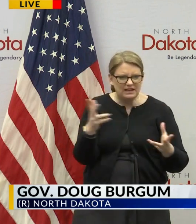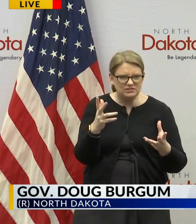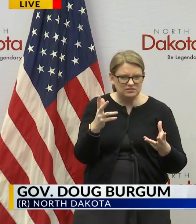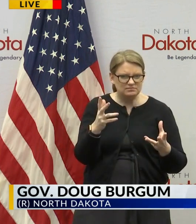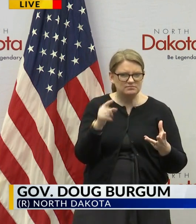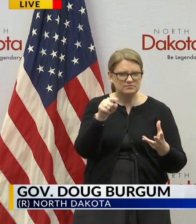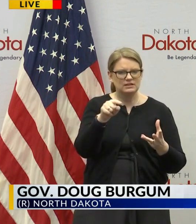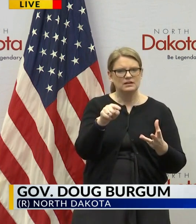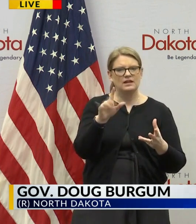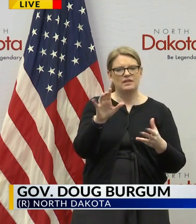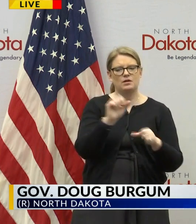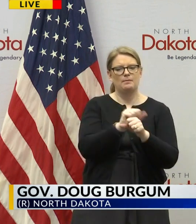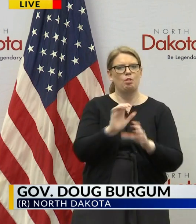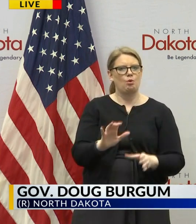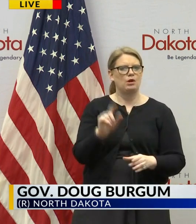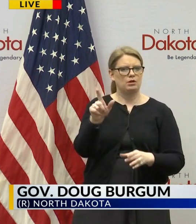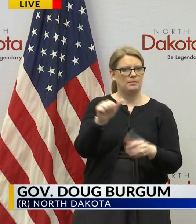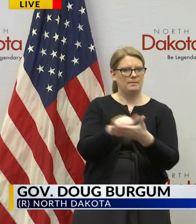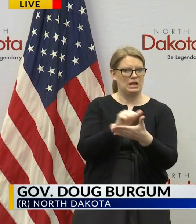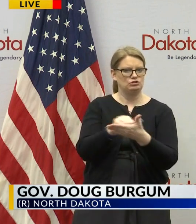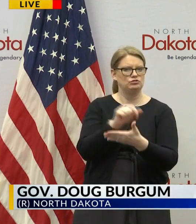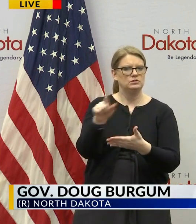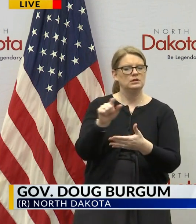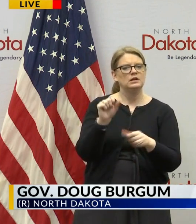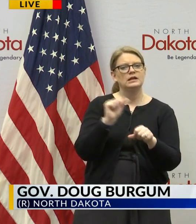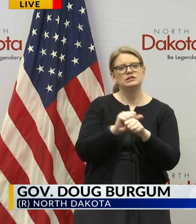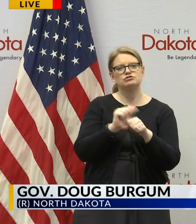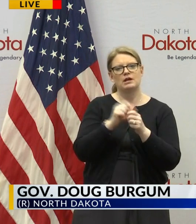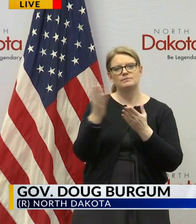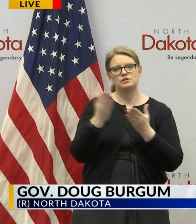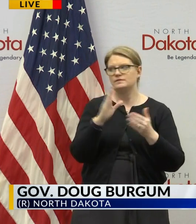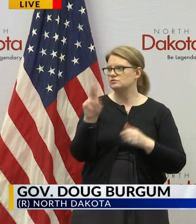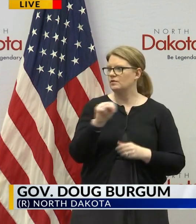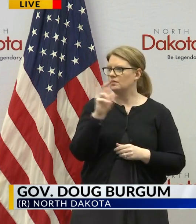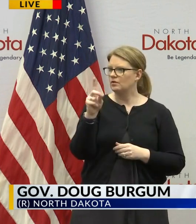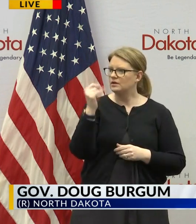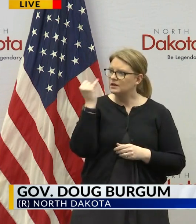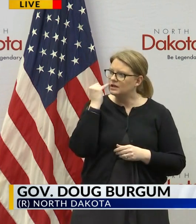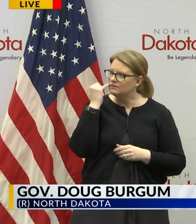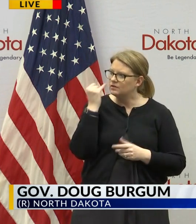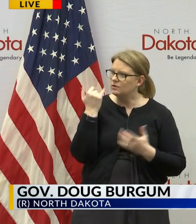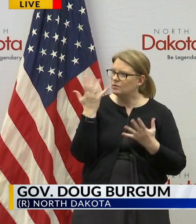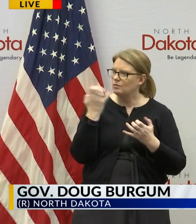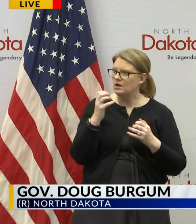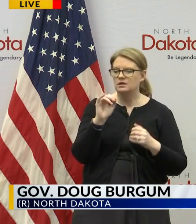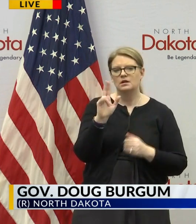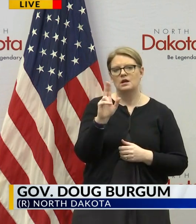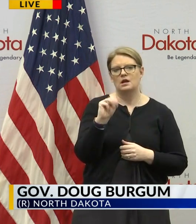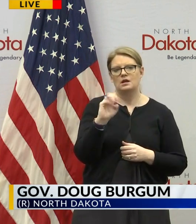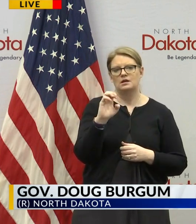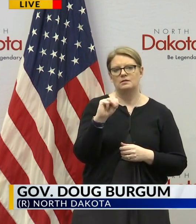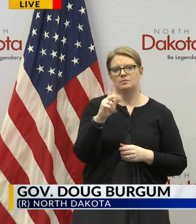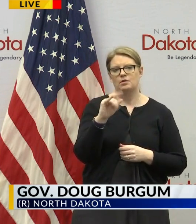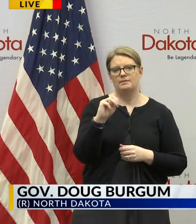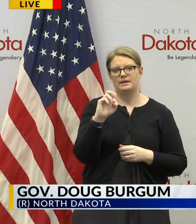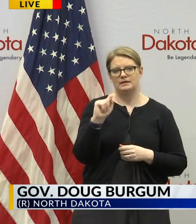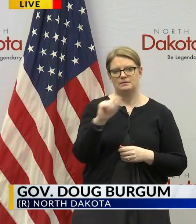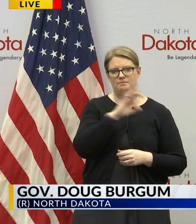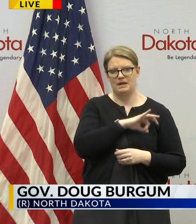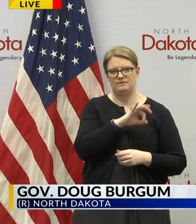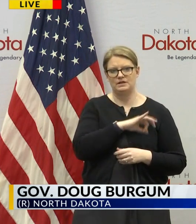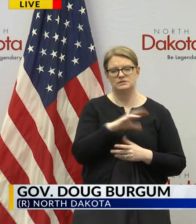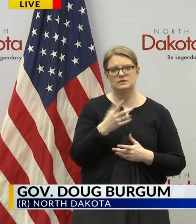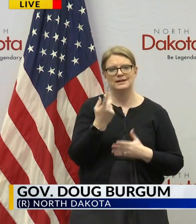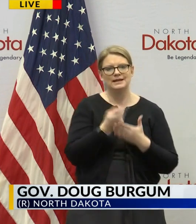Commerce Department's employer page and again job service North Dakota if you're looking to learn about unemployment benefits at that call last week